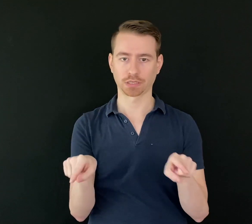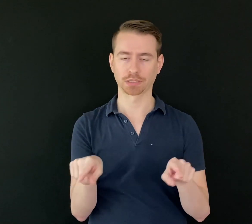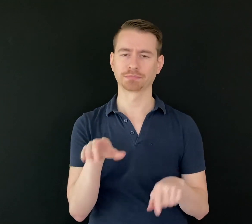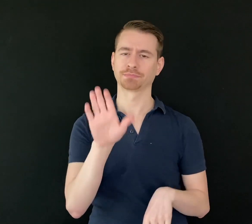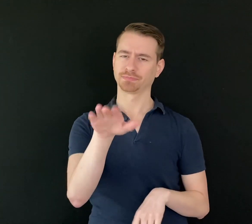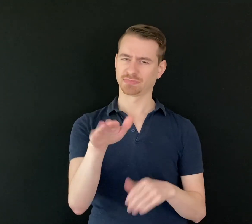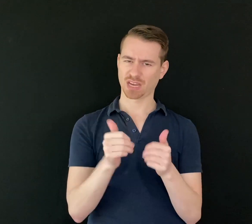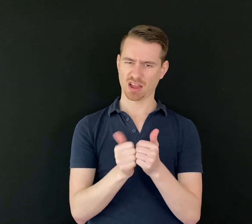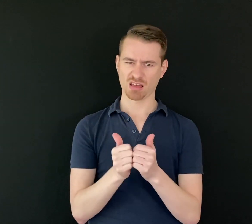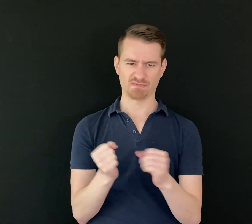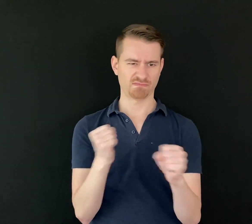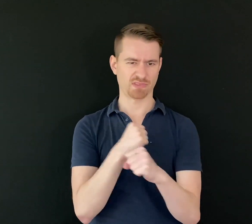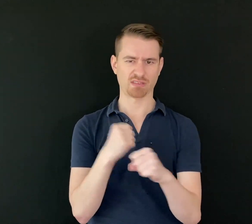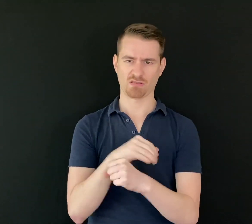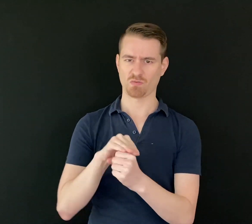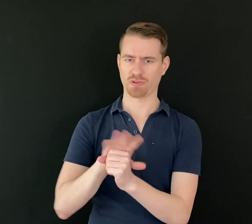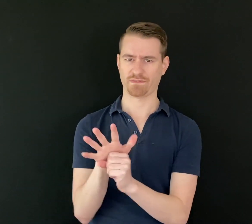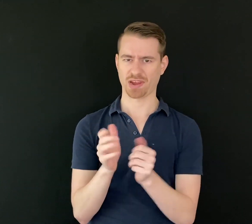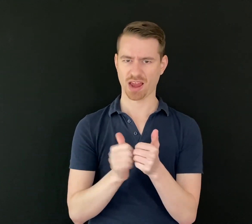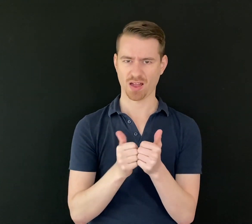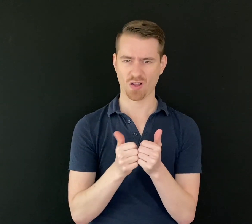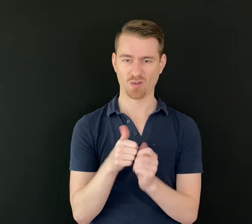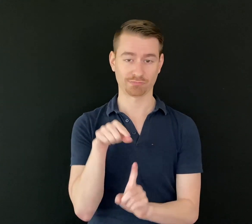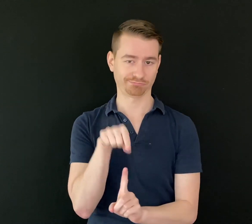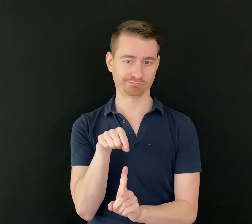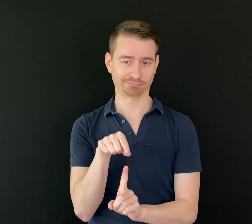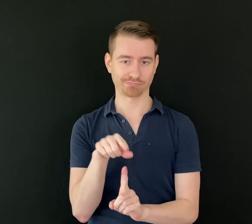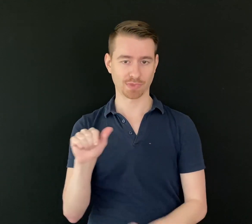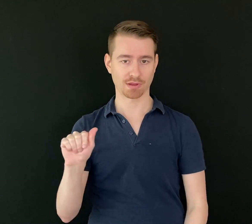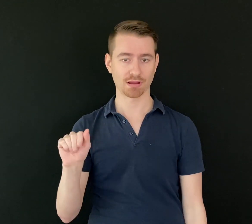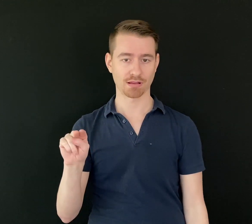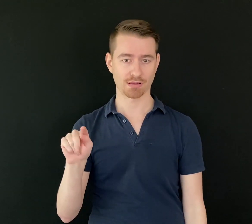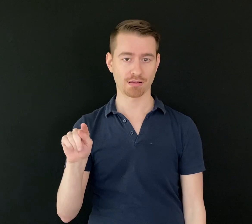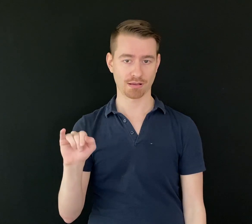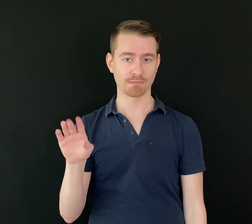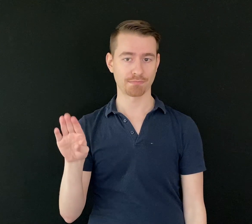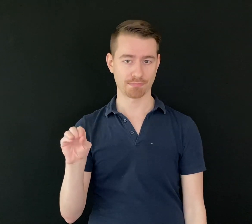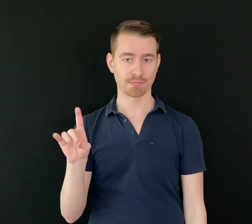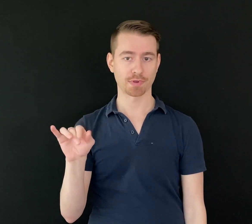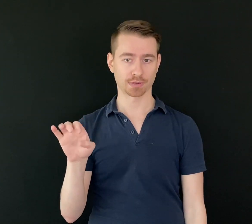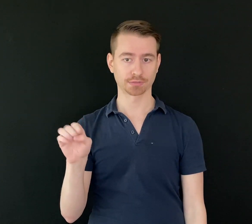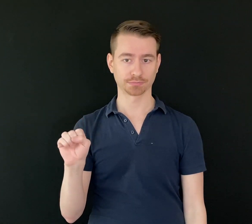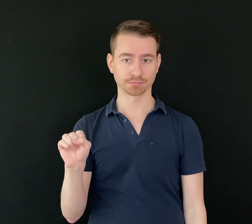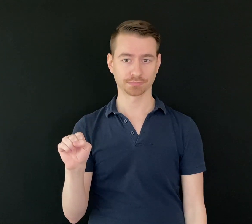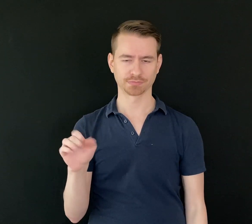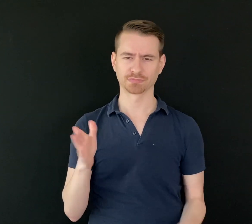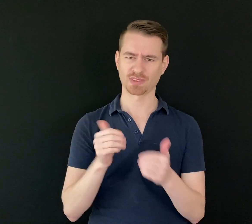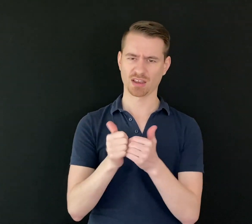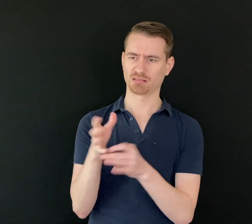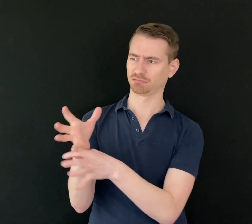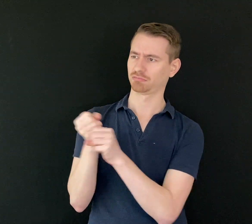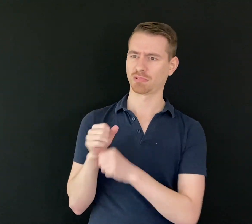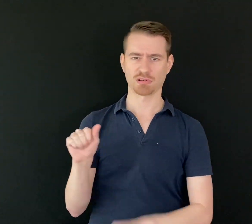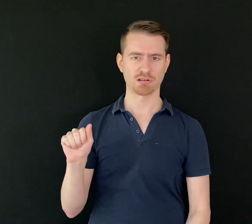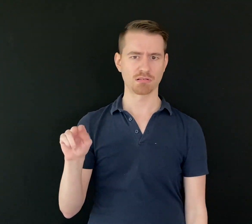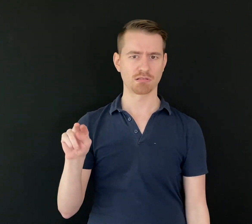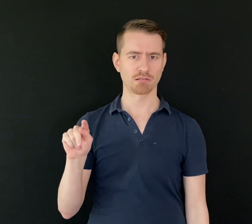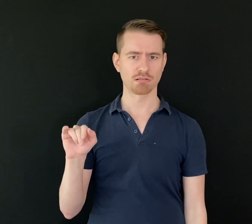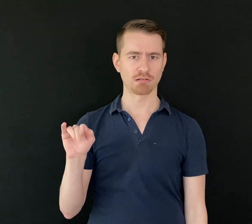How would you fight COVID? With antibodies. And how do you get antibodies? Through the